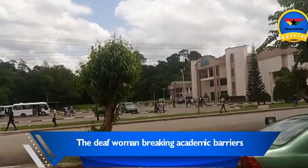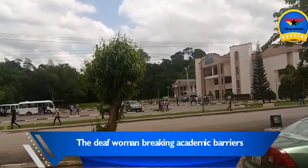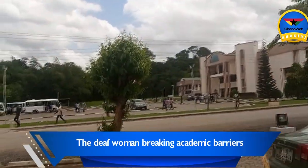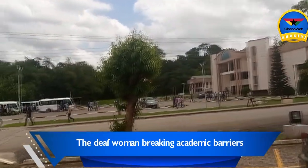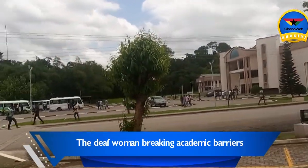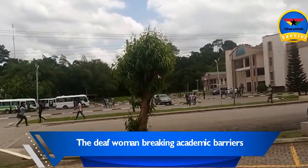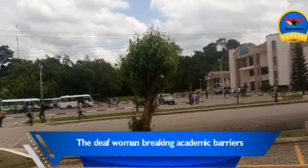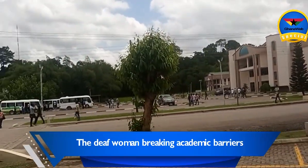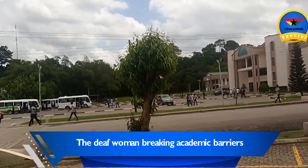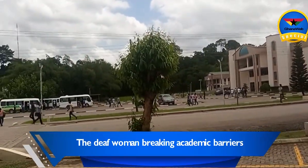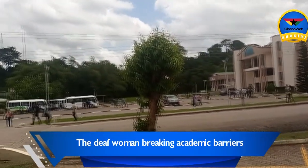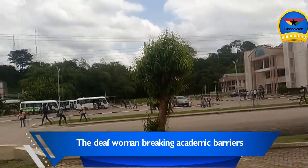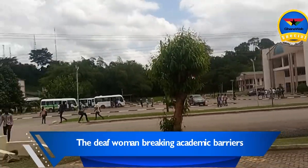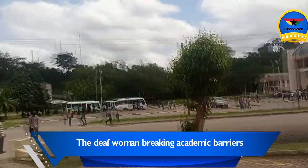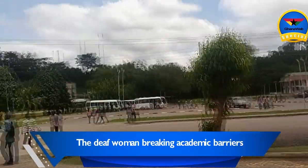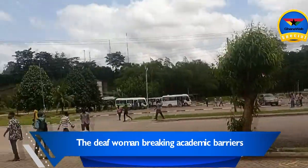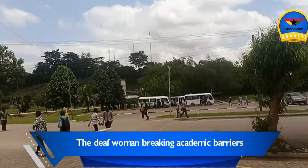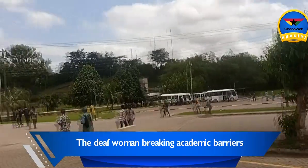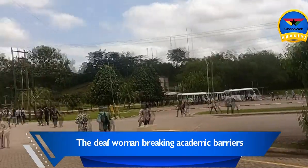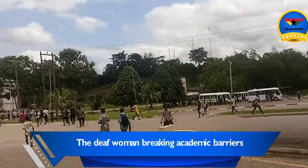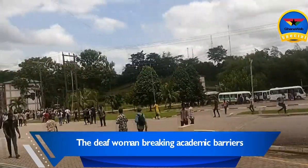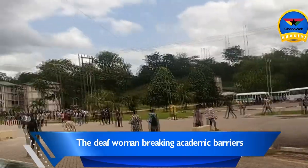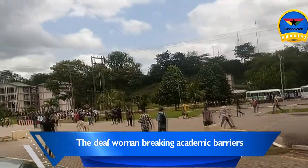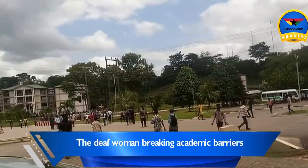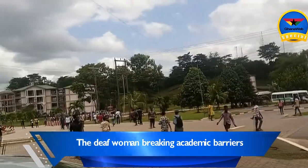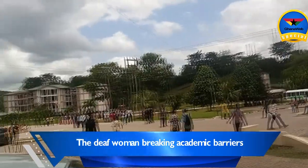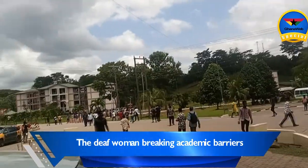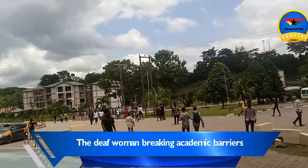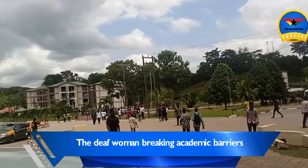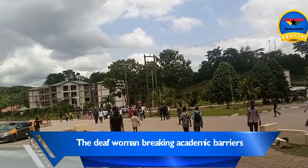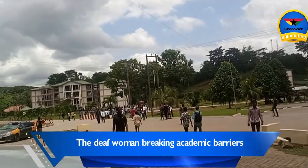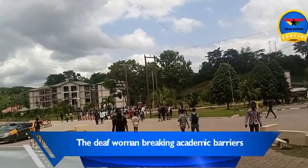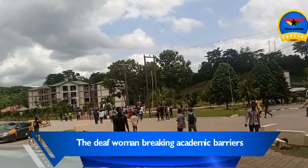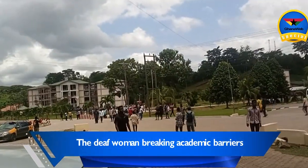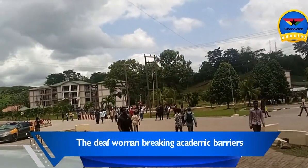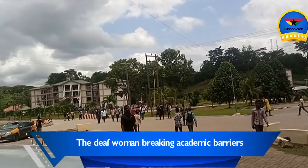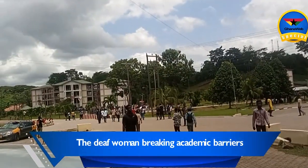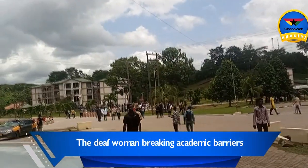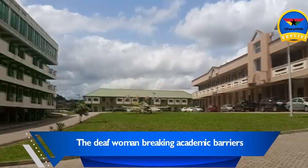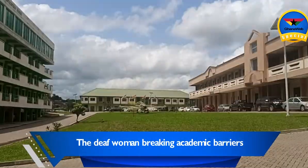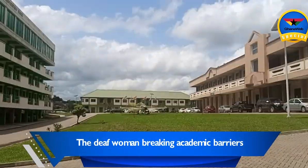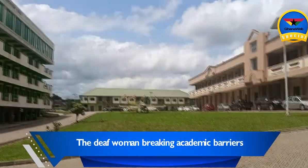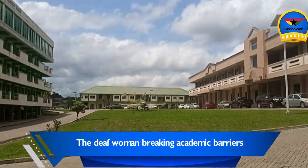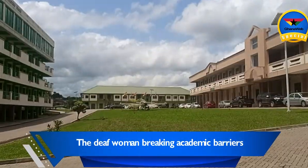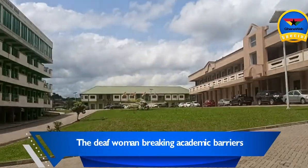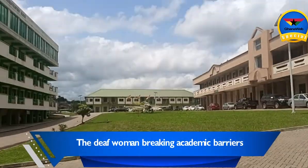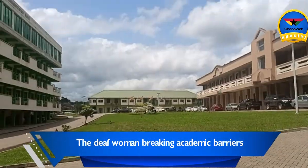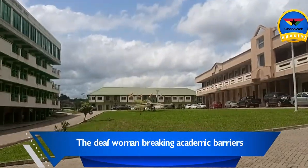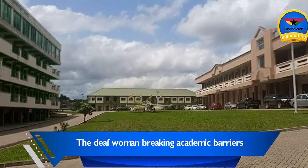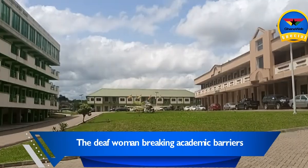dictate. Since she couldn't hear anything, she had to resort to lip reading to get an idea of